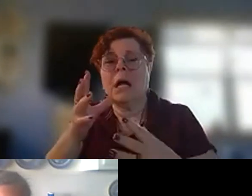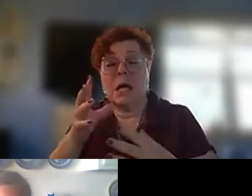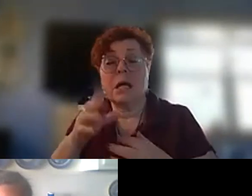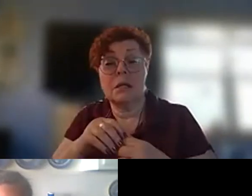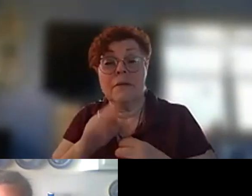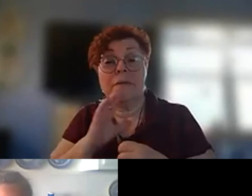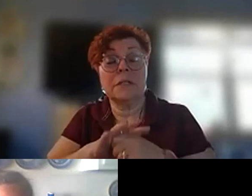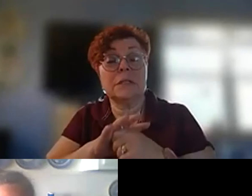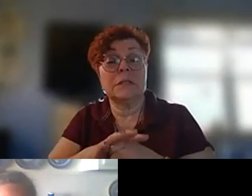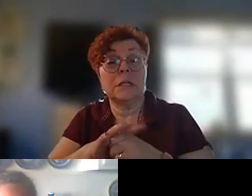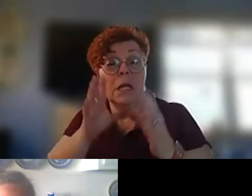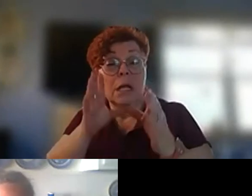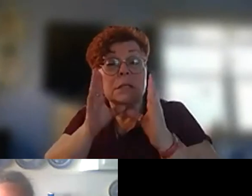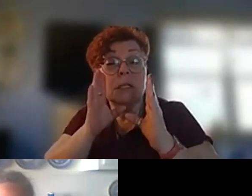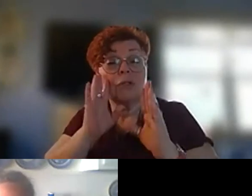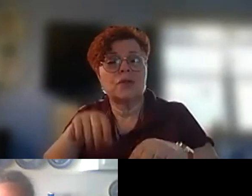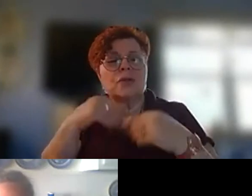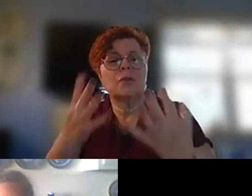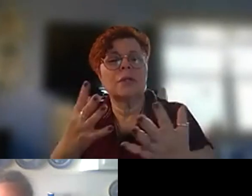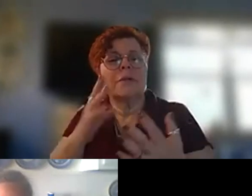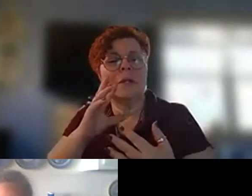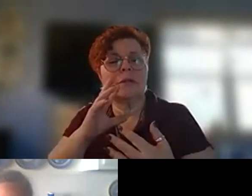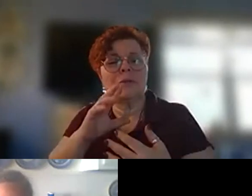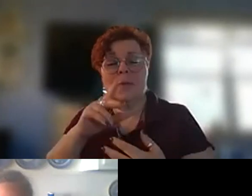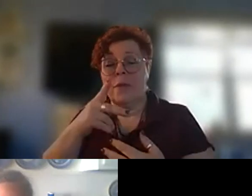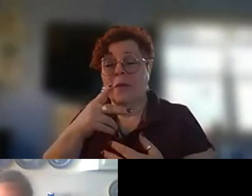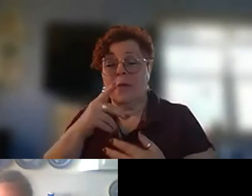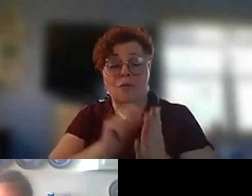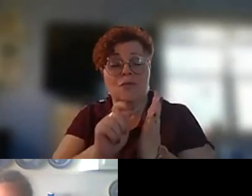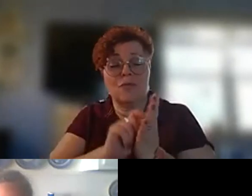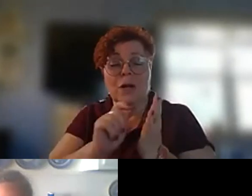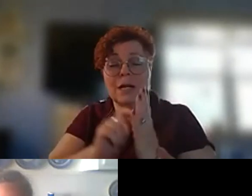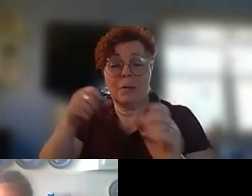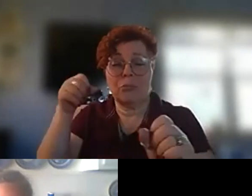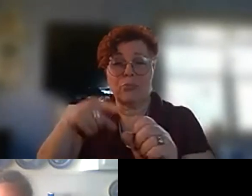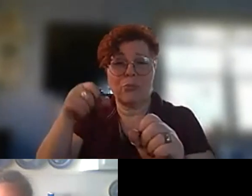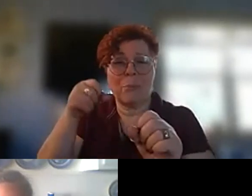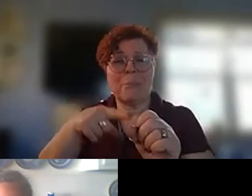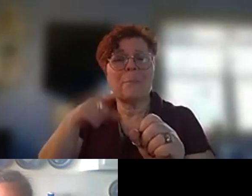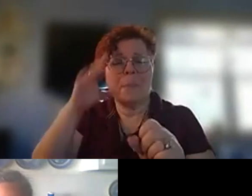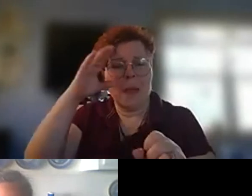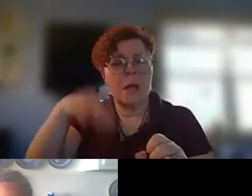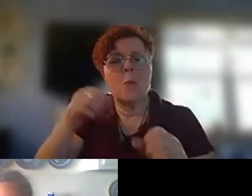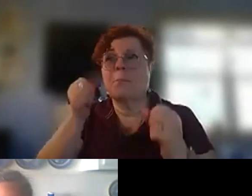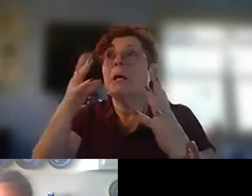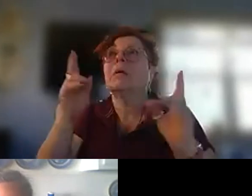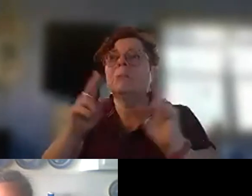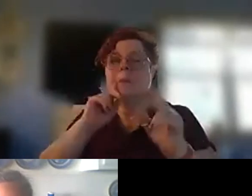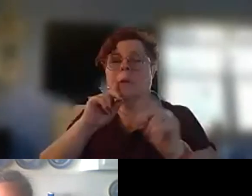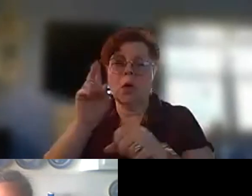given to writing pops i've just noticed lots of people using them and teaching and to